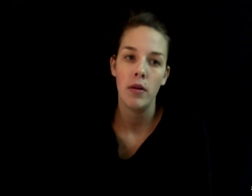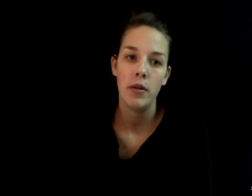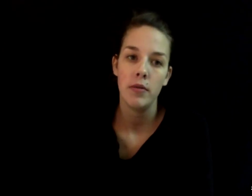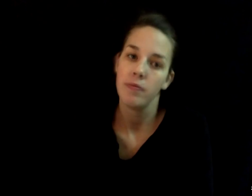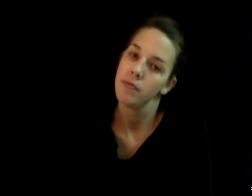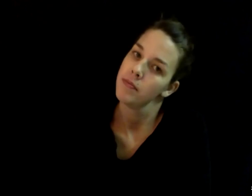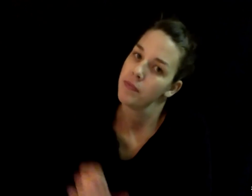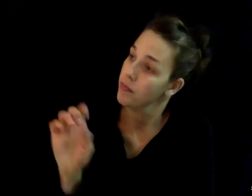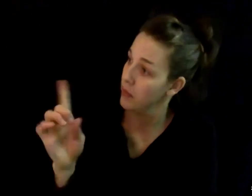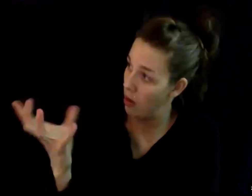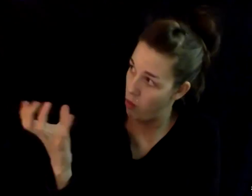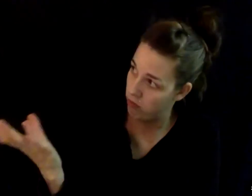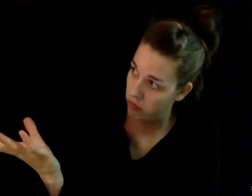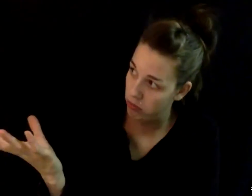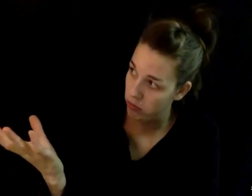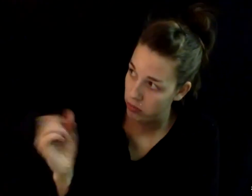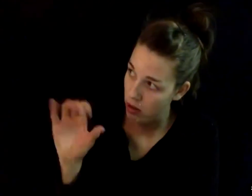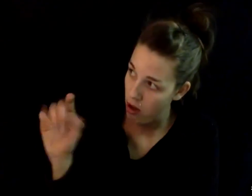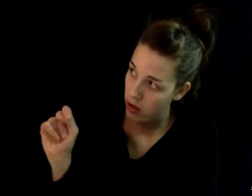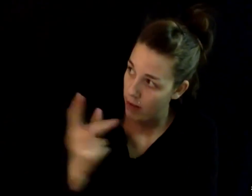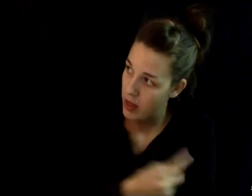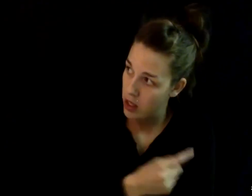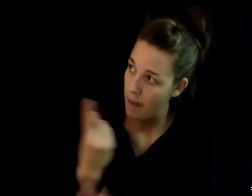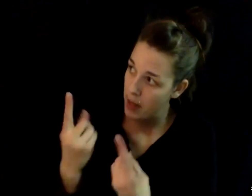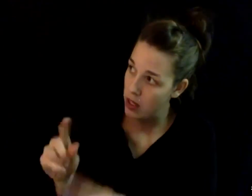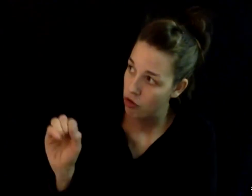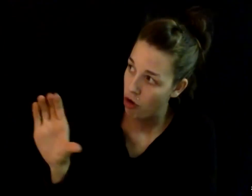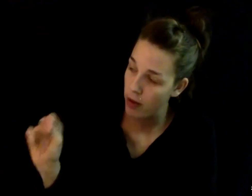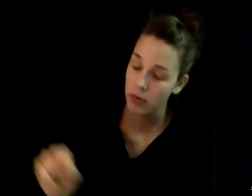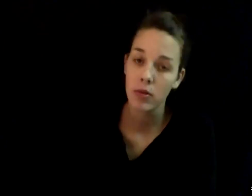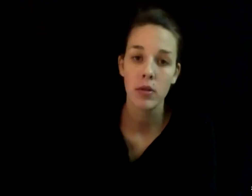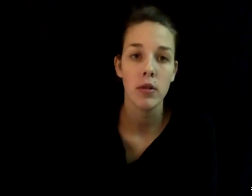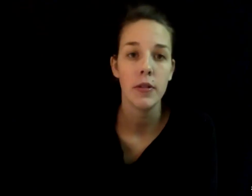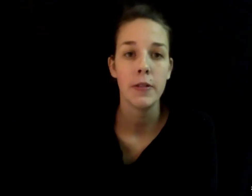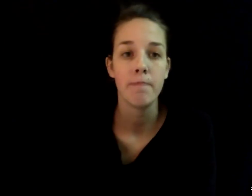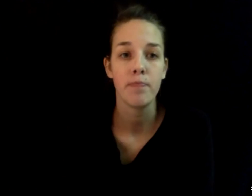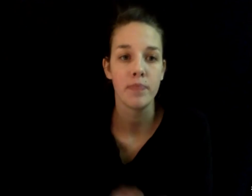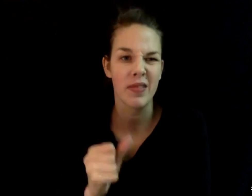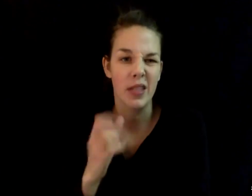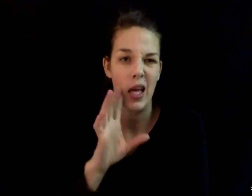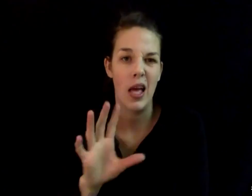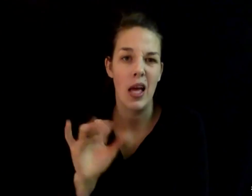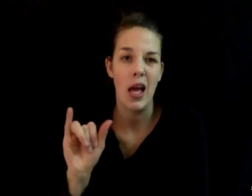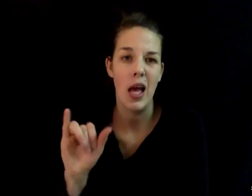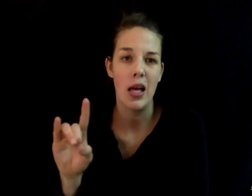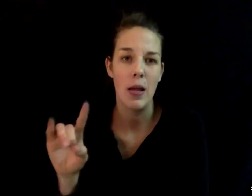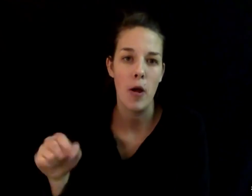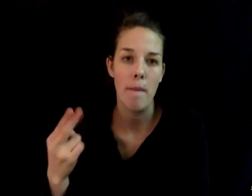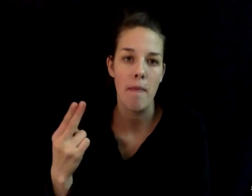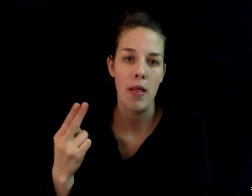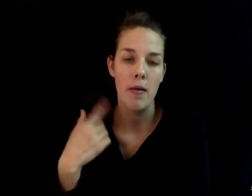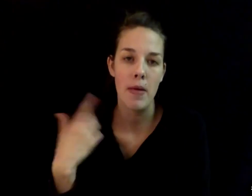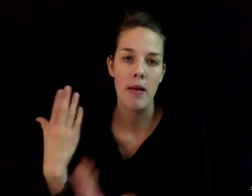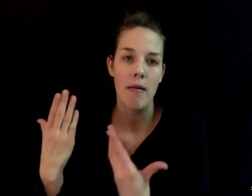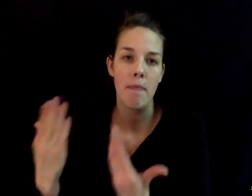Ed, are you able to speak to the vaccinations that are taking place in Scott County? Yes, the Iowa Department of Public Health has begun to post